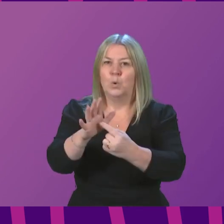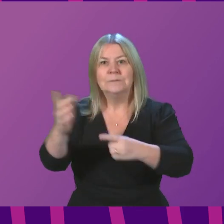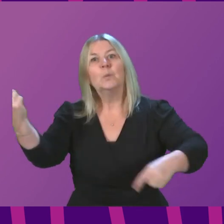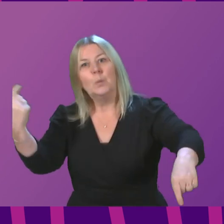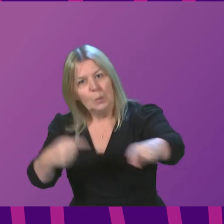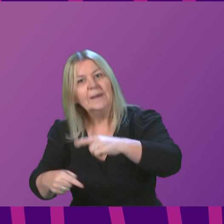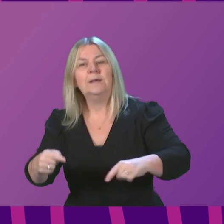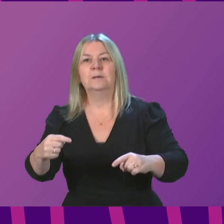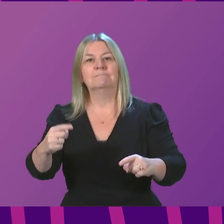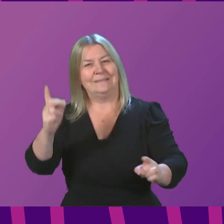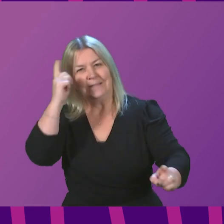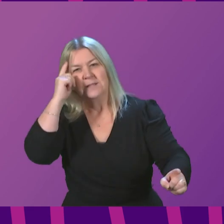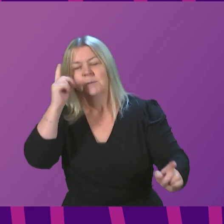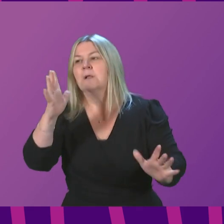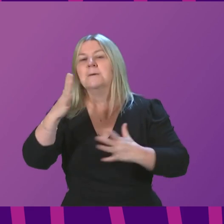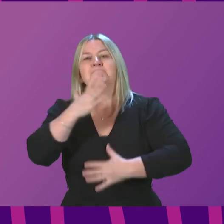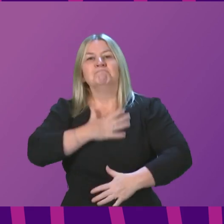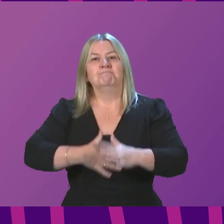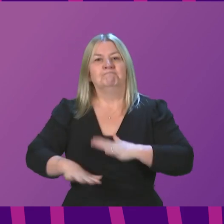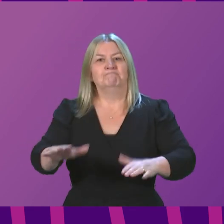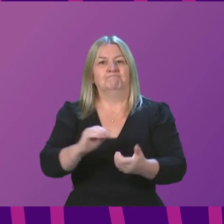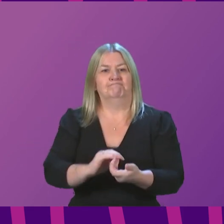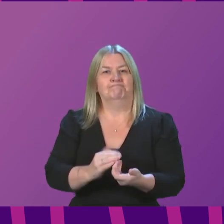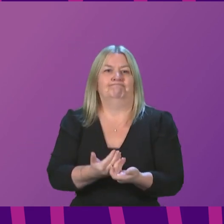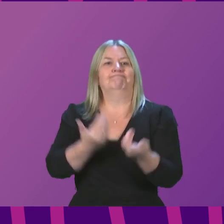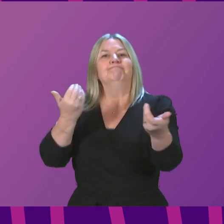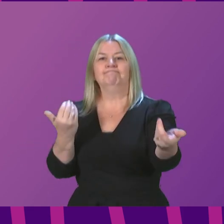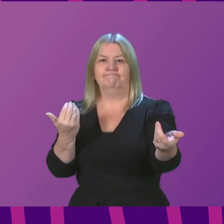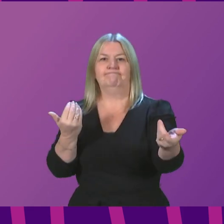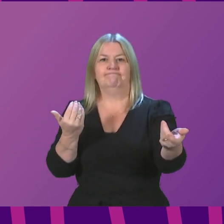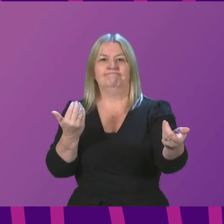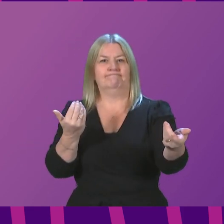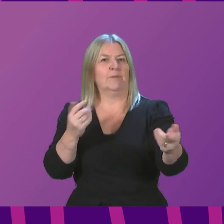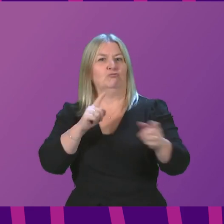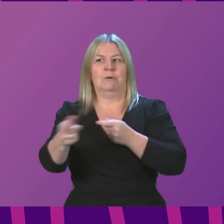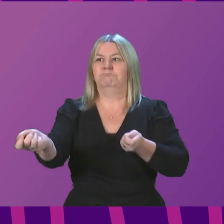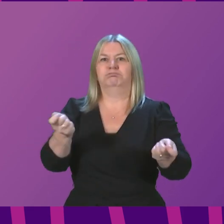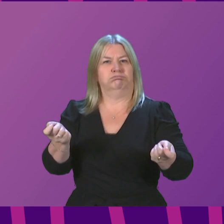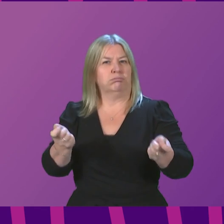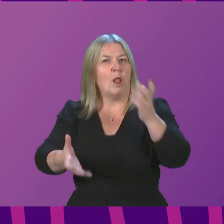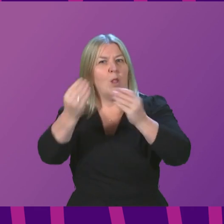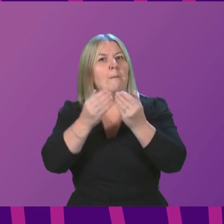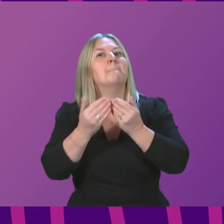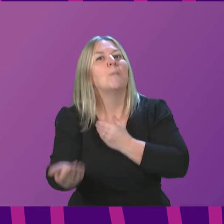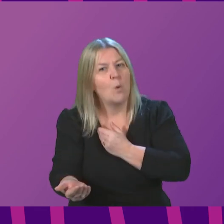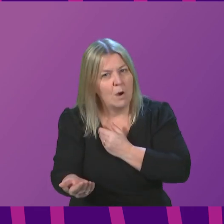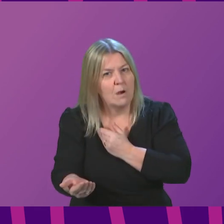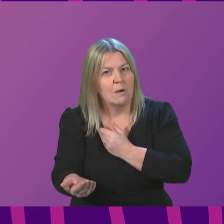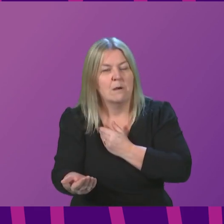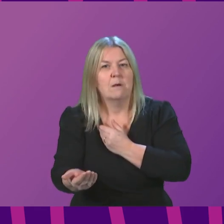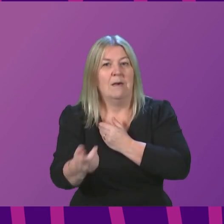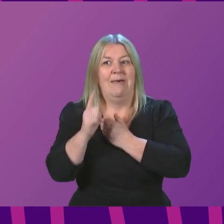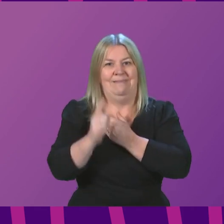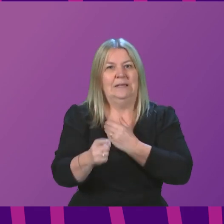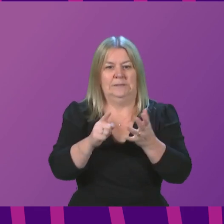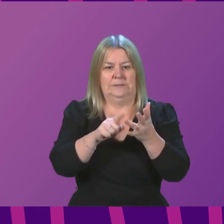take sensible precautions and limit social interactions for a further period as we learn more about the likely impact of